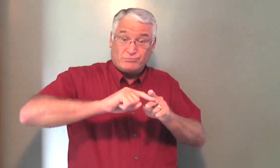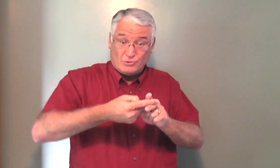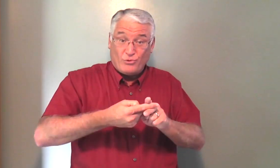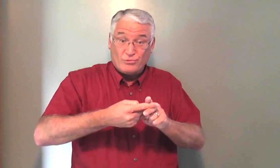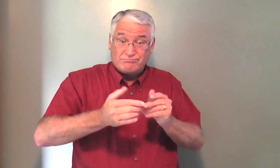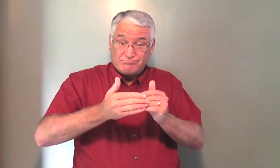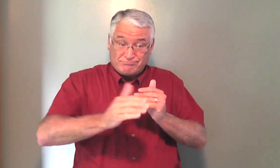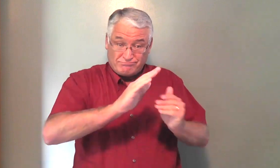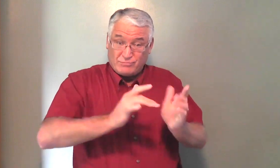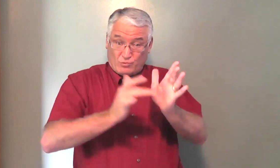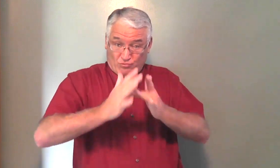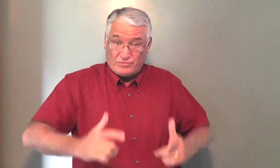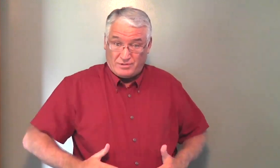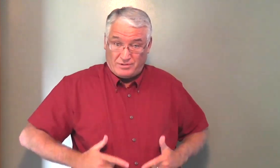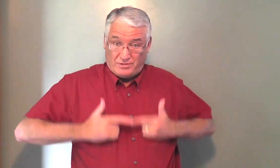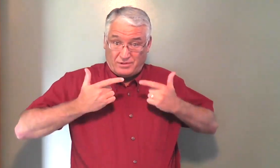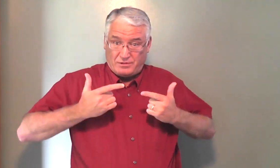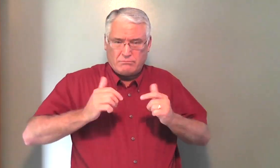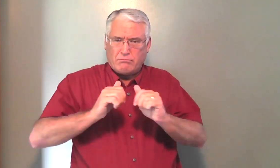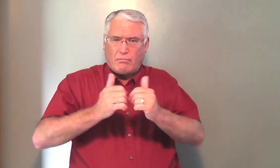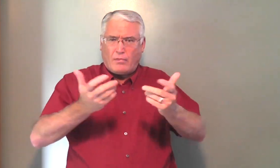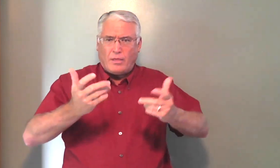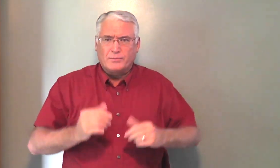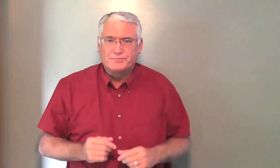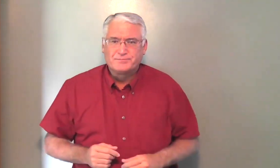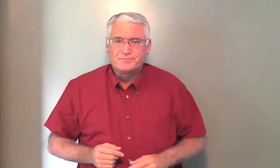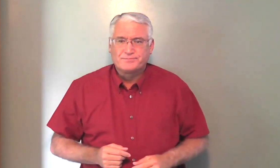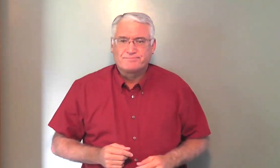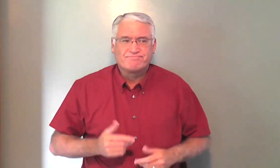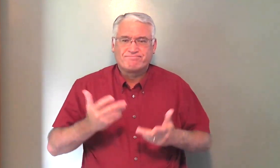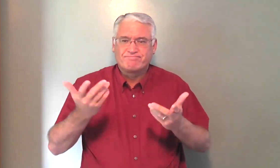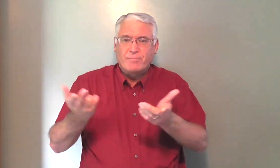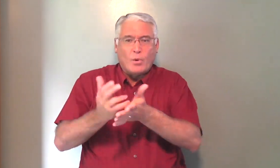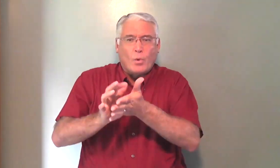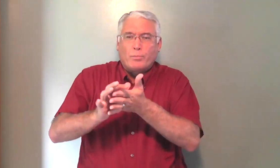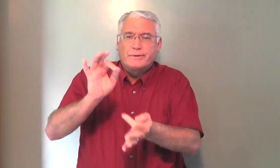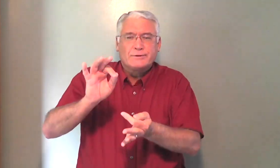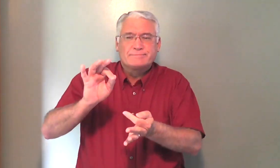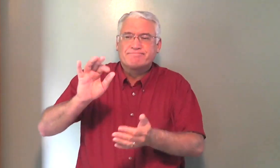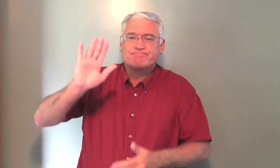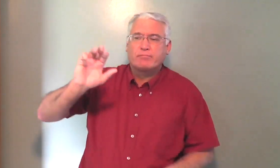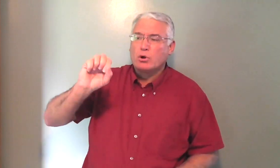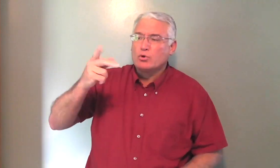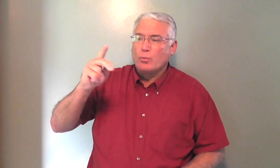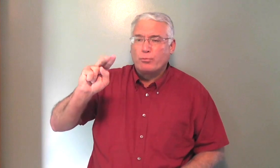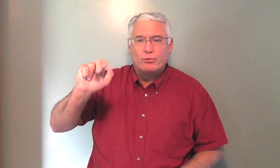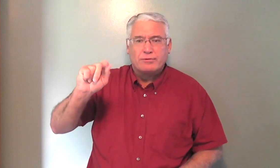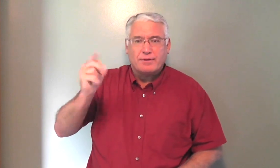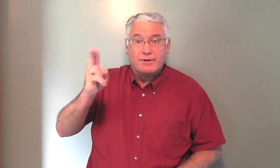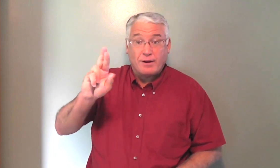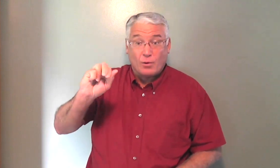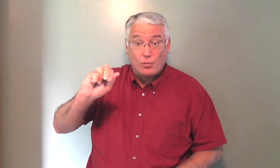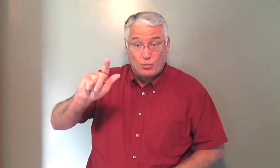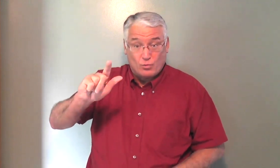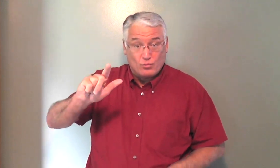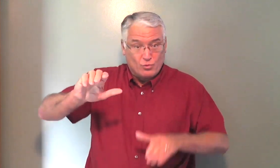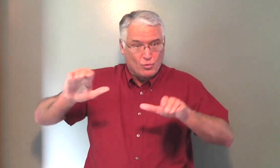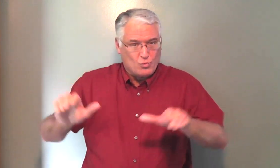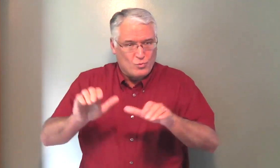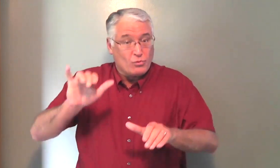That's the beginning of the Christian life. But how? Now, that's the Holy Spirit's supernatural